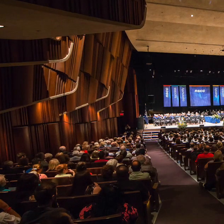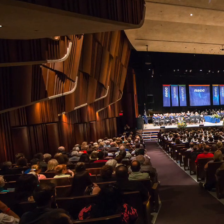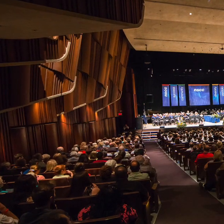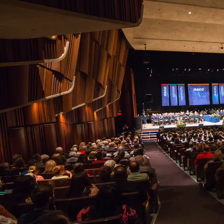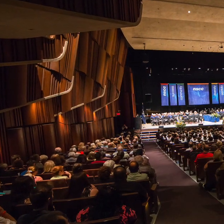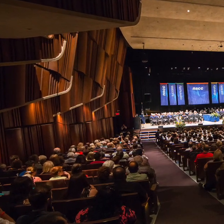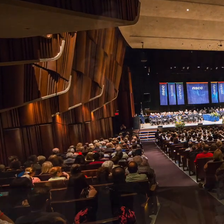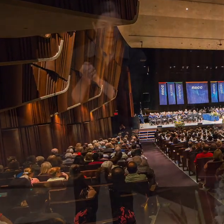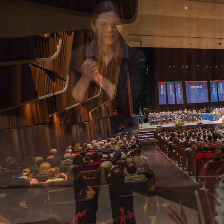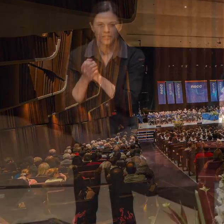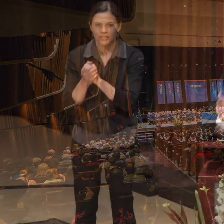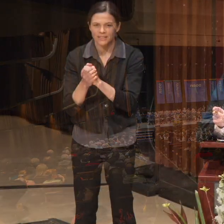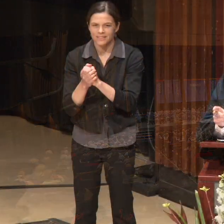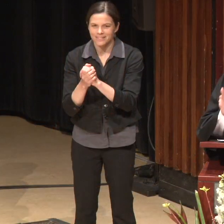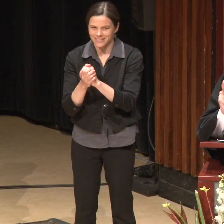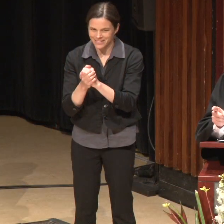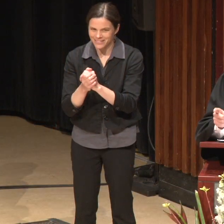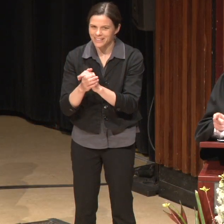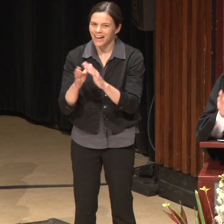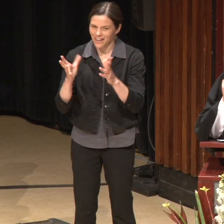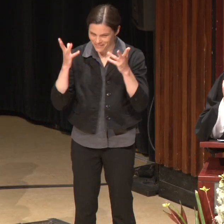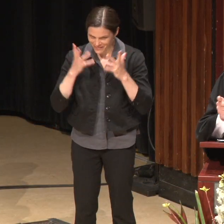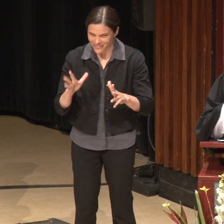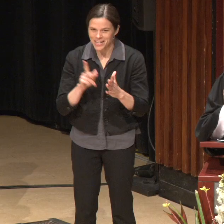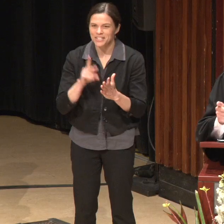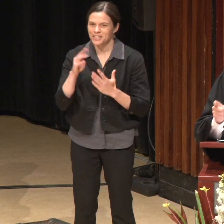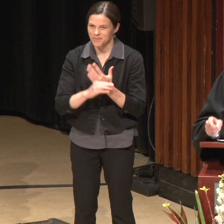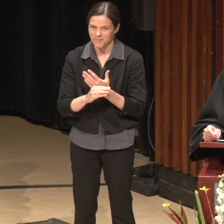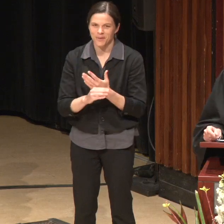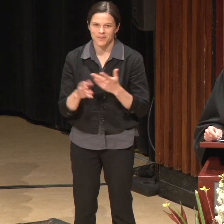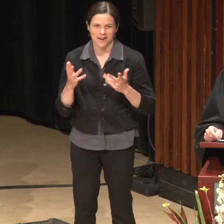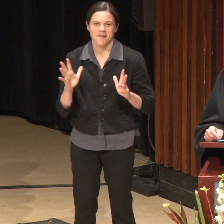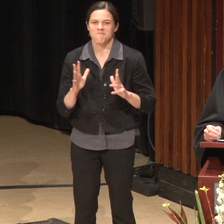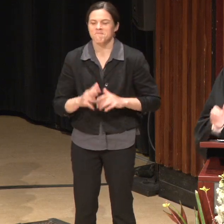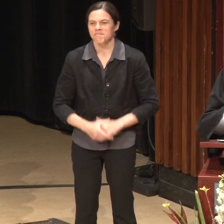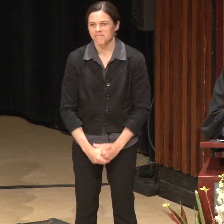Congratulations, you've officially completed your programs. Well done.